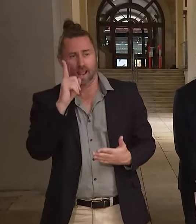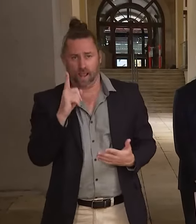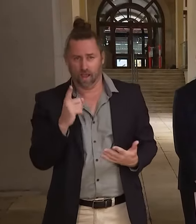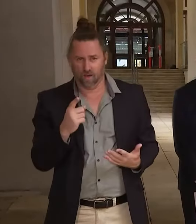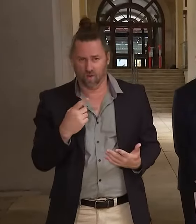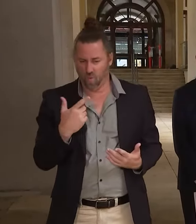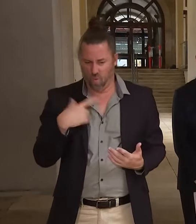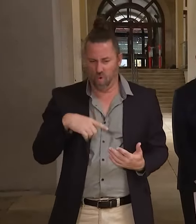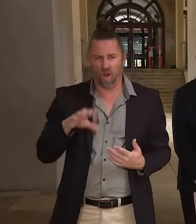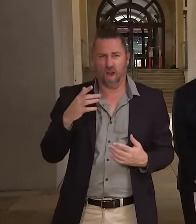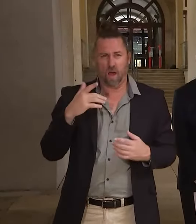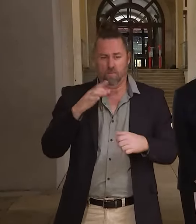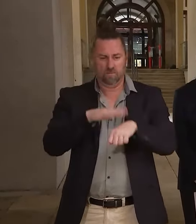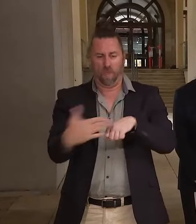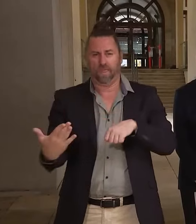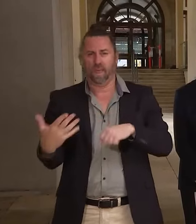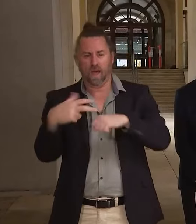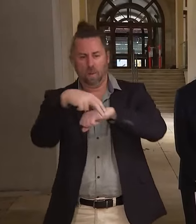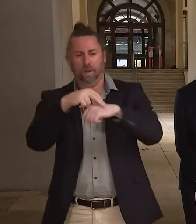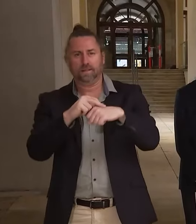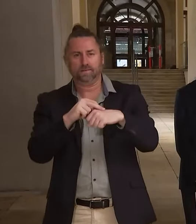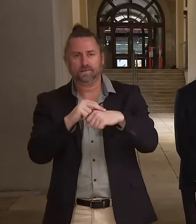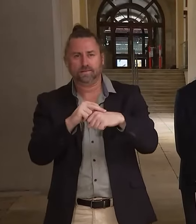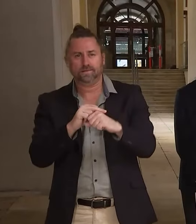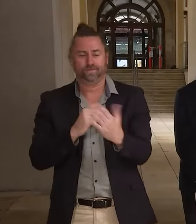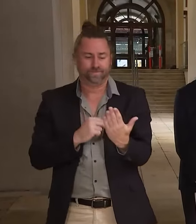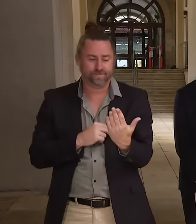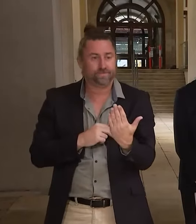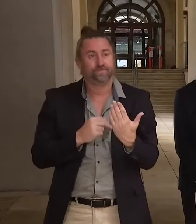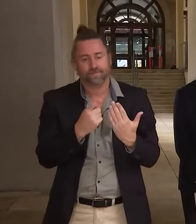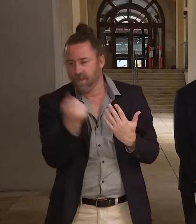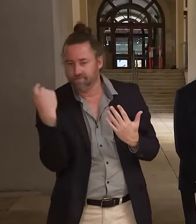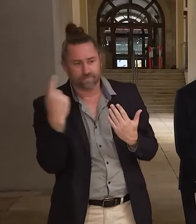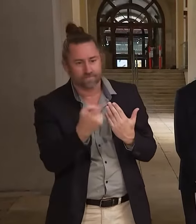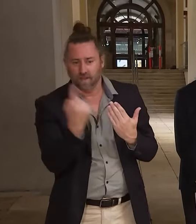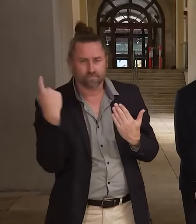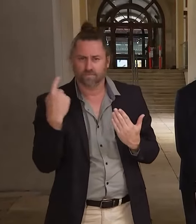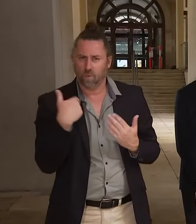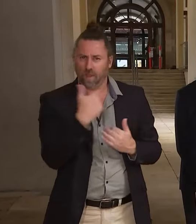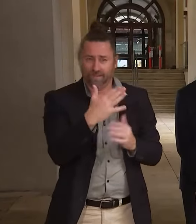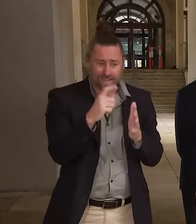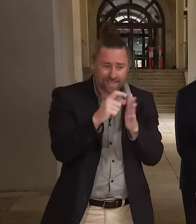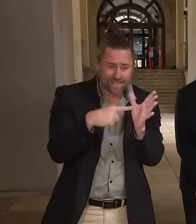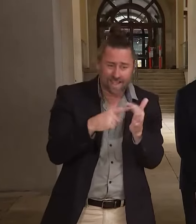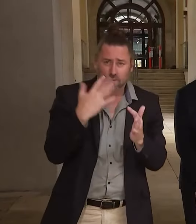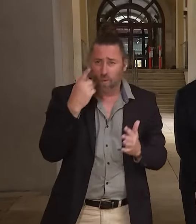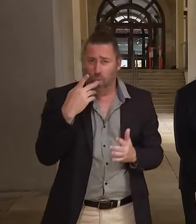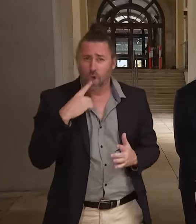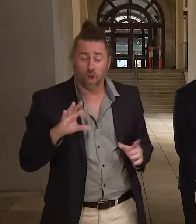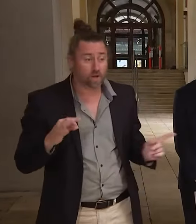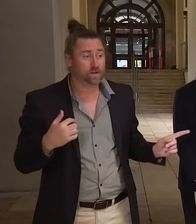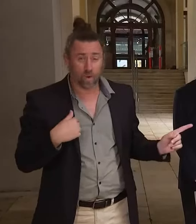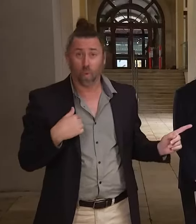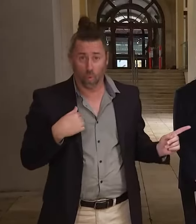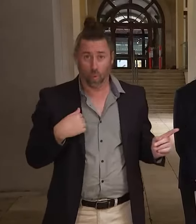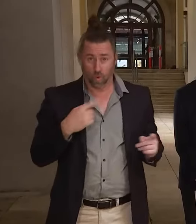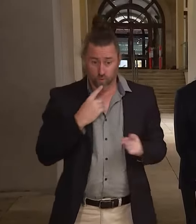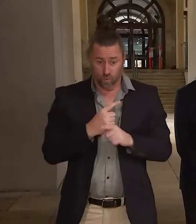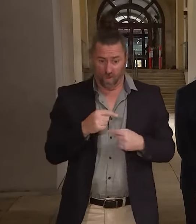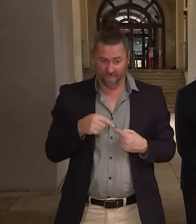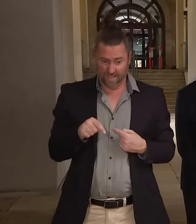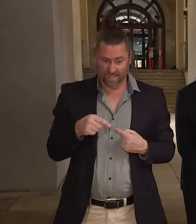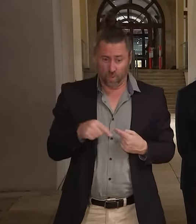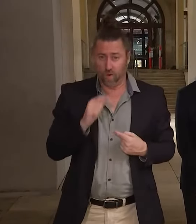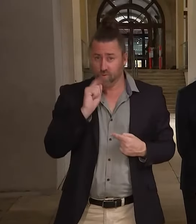you not give those residents a day so they come to the plan? As I said yesterday, we're having those conversations this week.